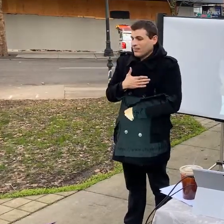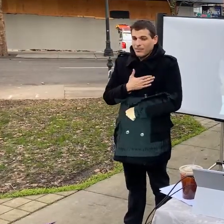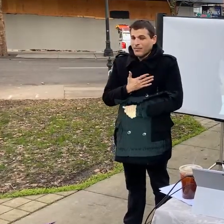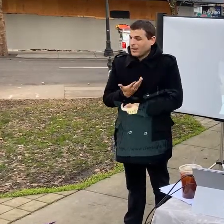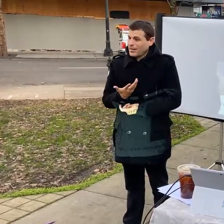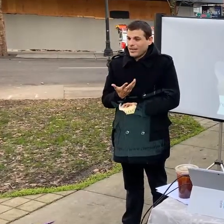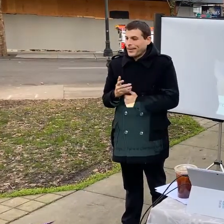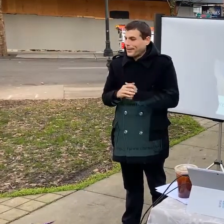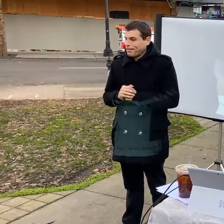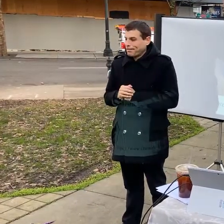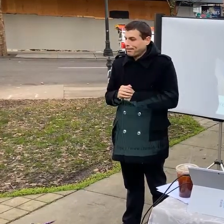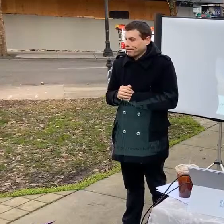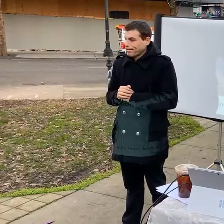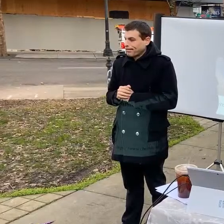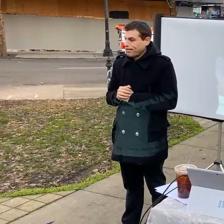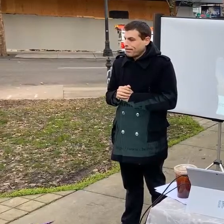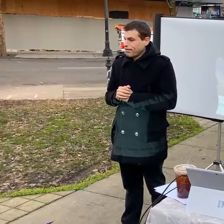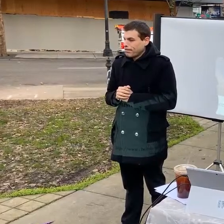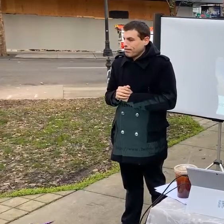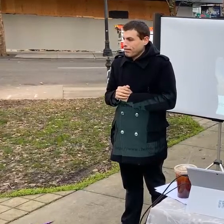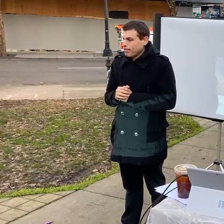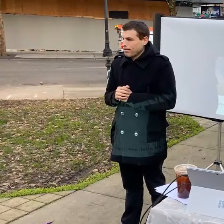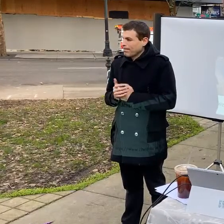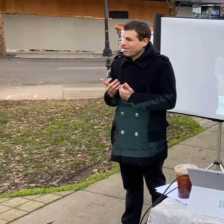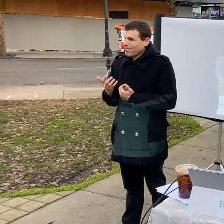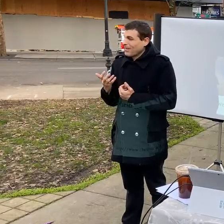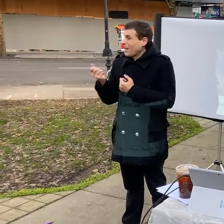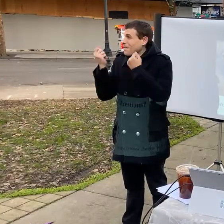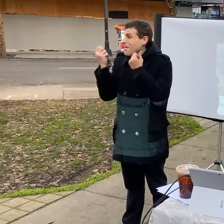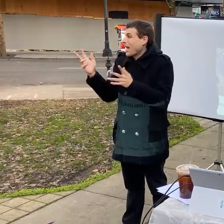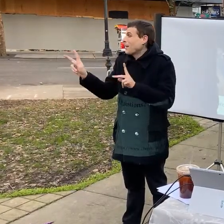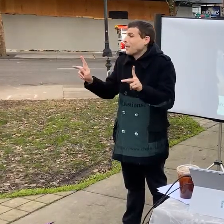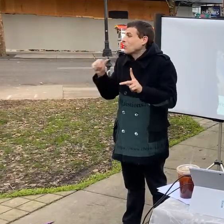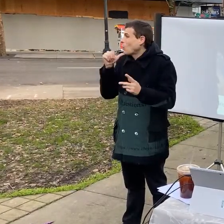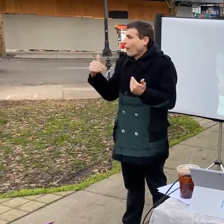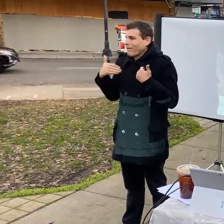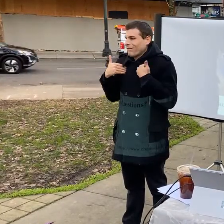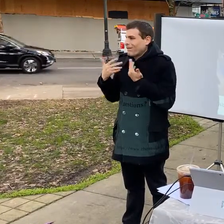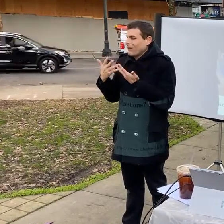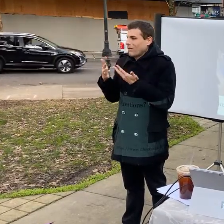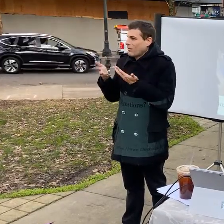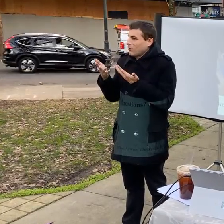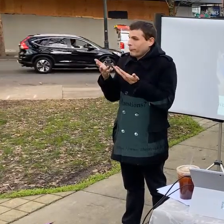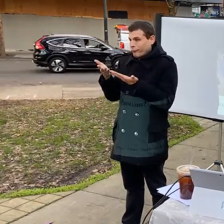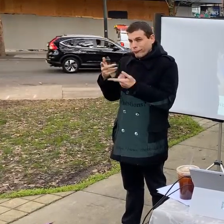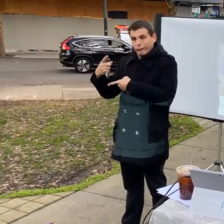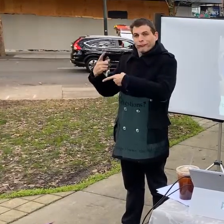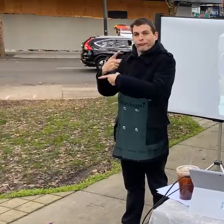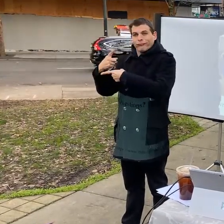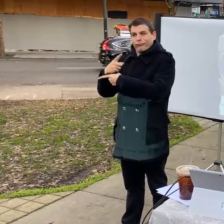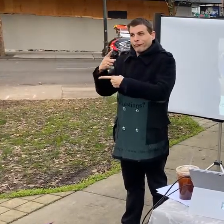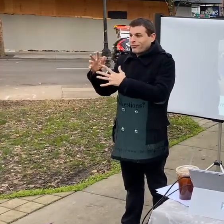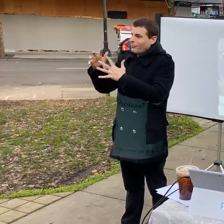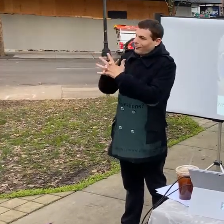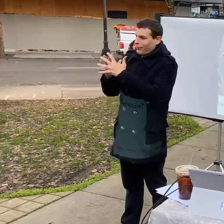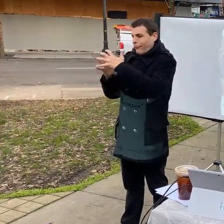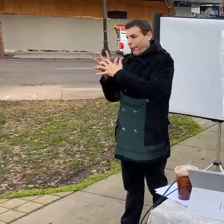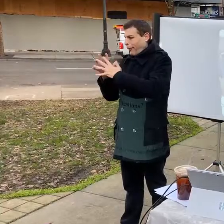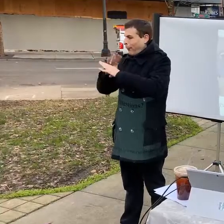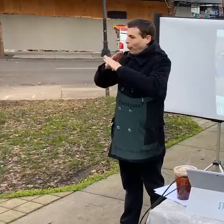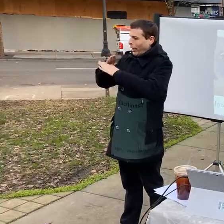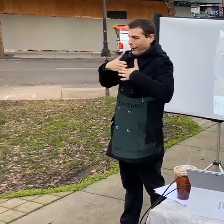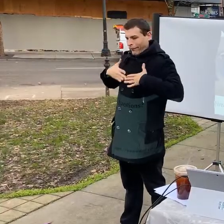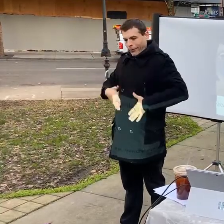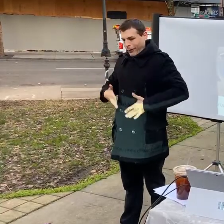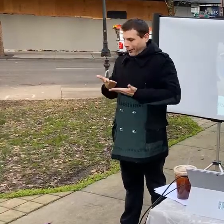uh like a lot of folks are gonna have access to proper gear given what we know is happening in terms